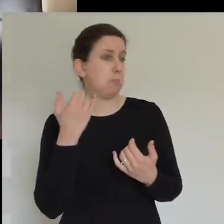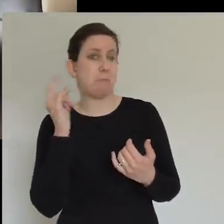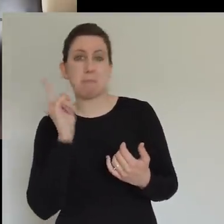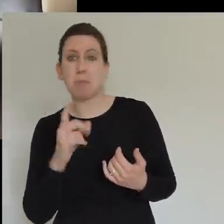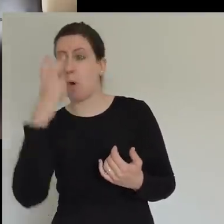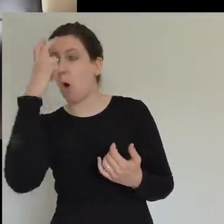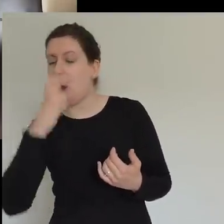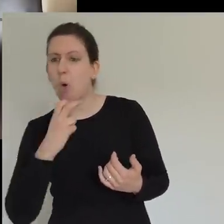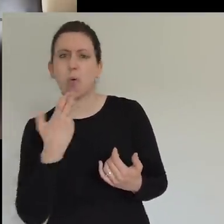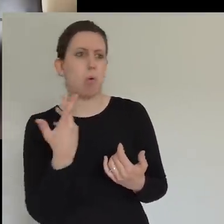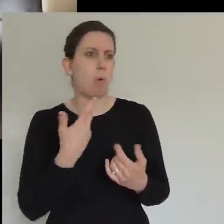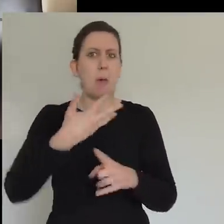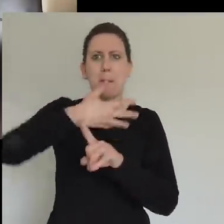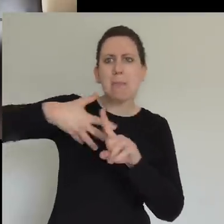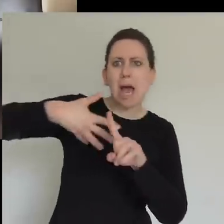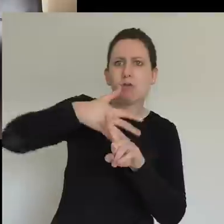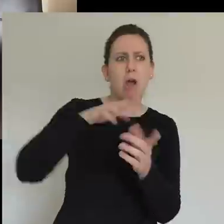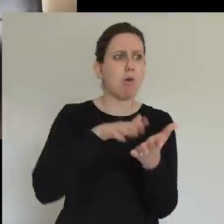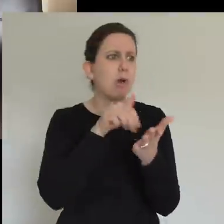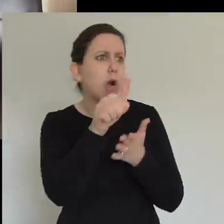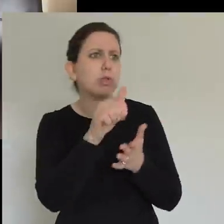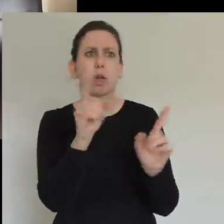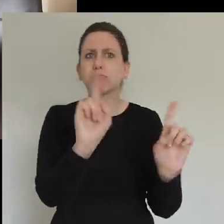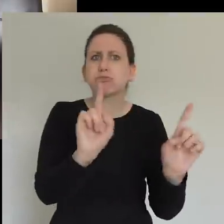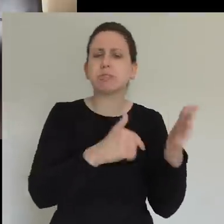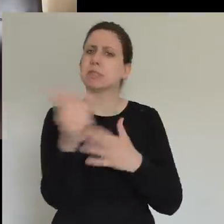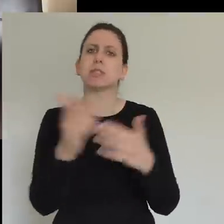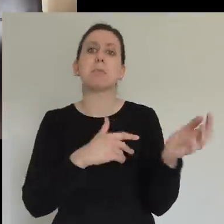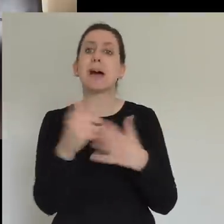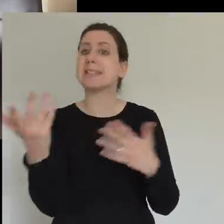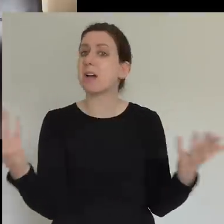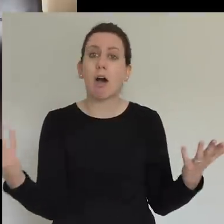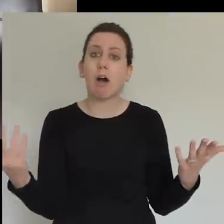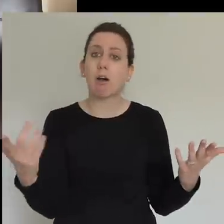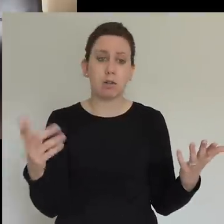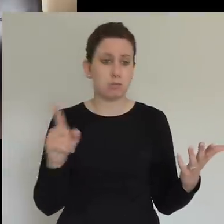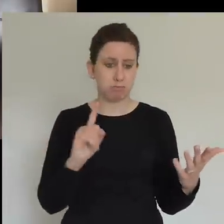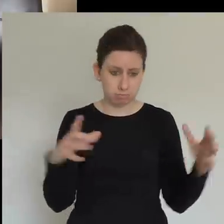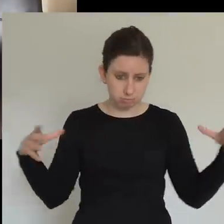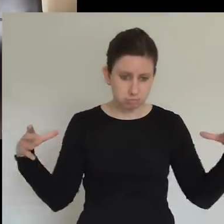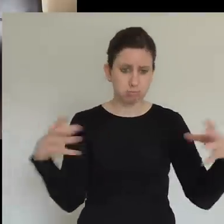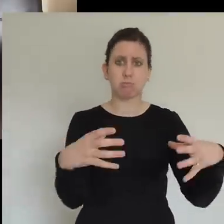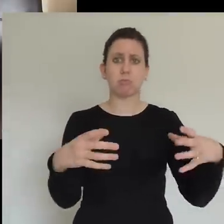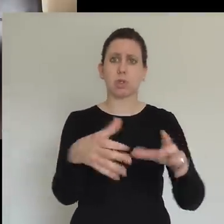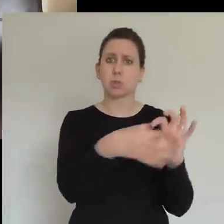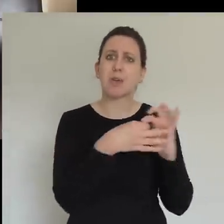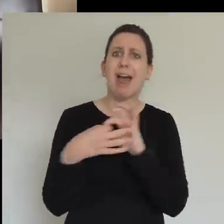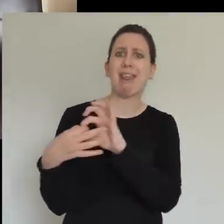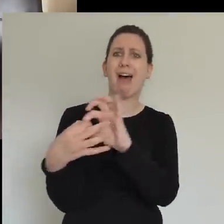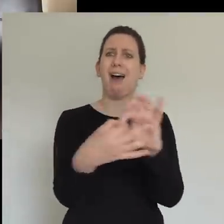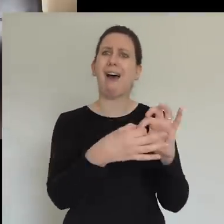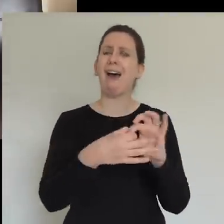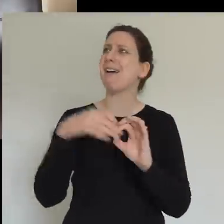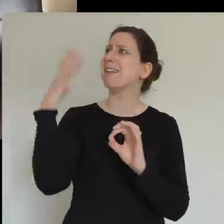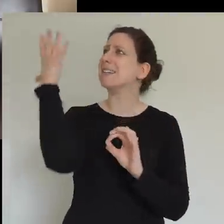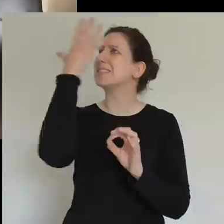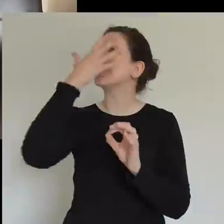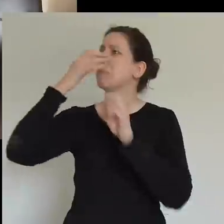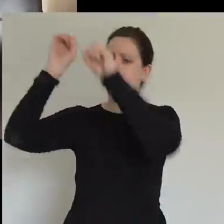moving in the power of the Spirit together. And I think that that is something that we just need to look at in this time. And because I believe